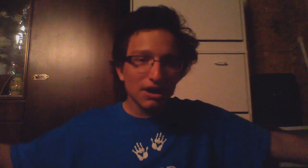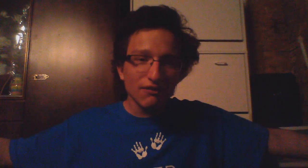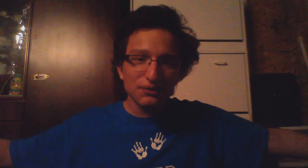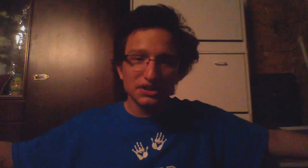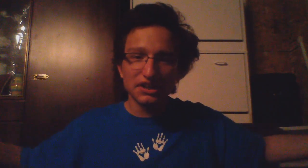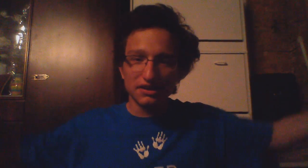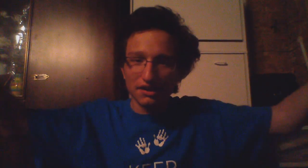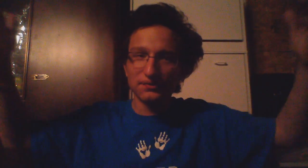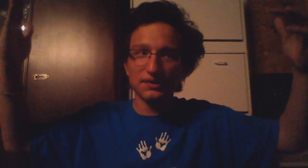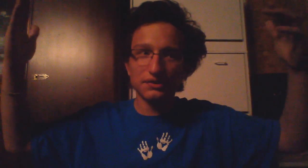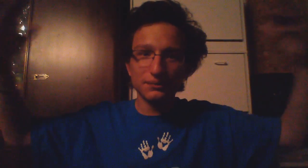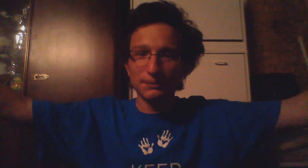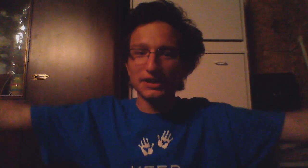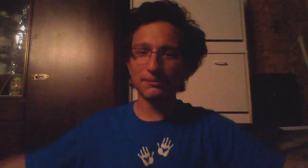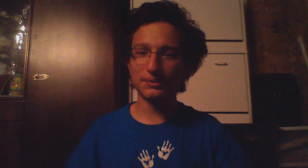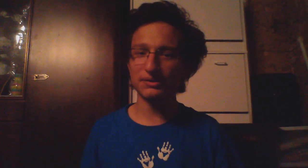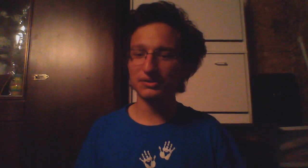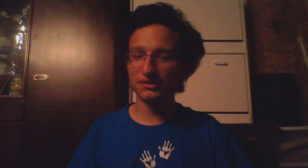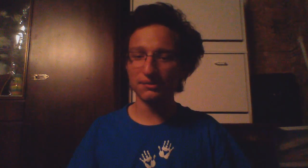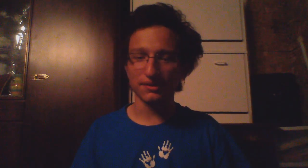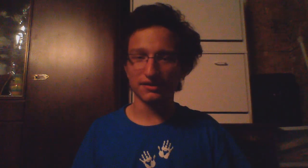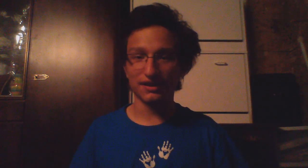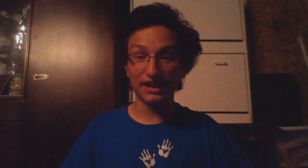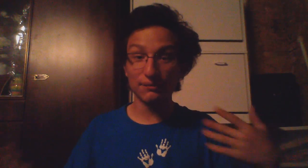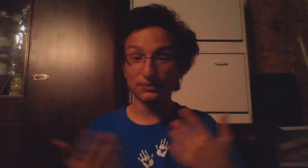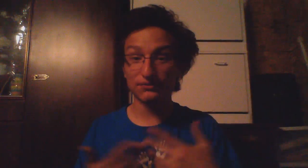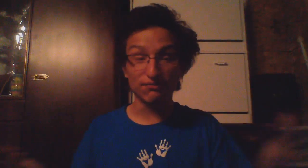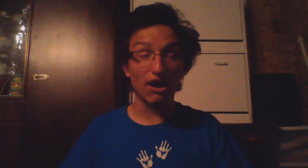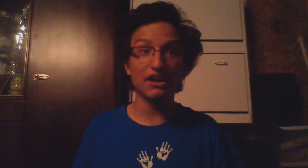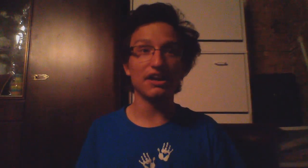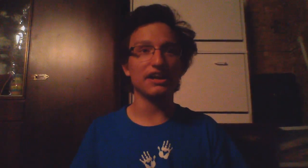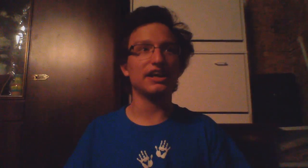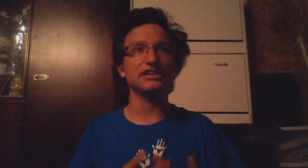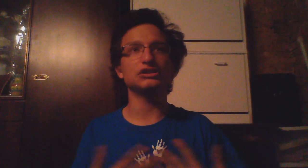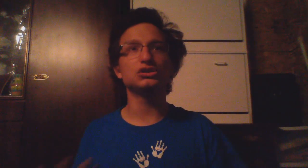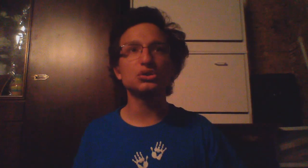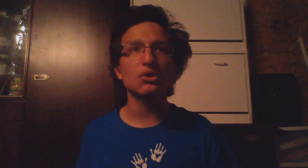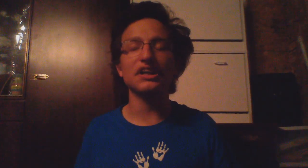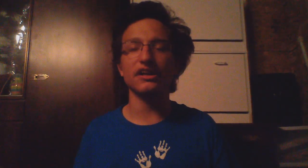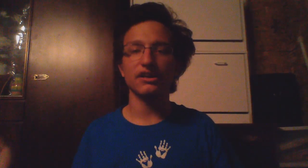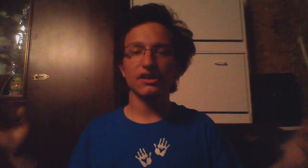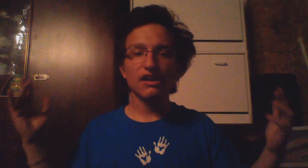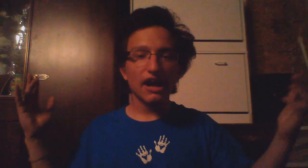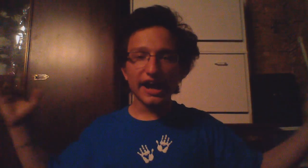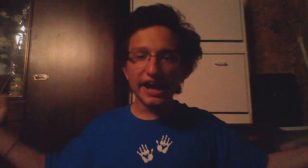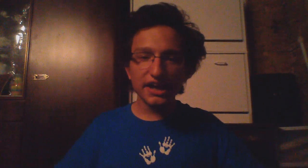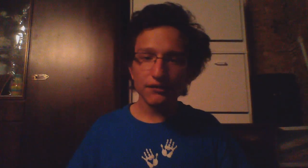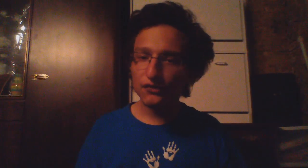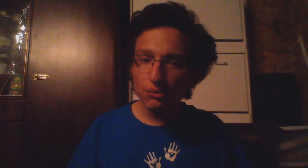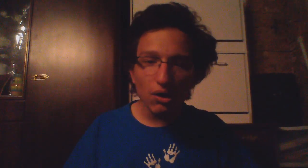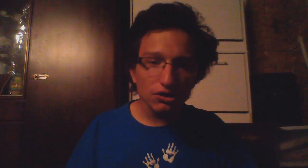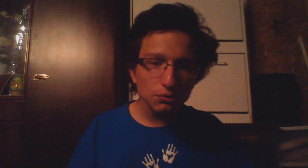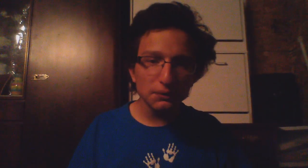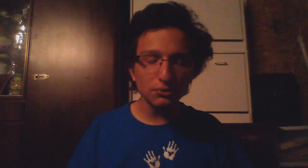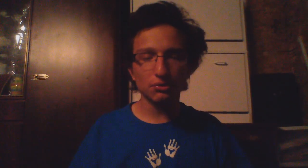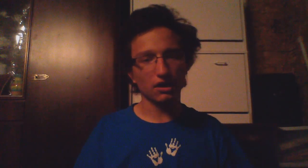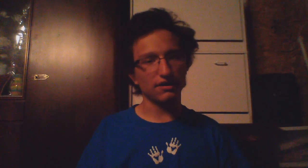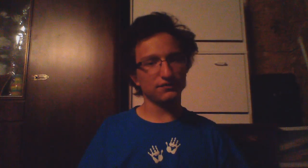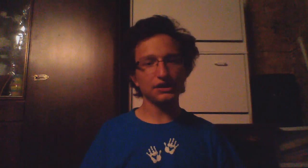confident enough to be willing to do this and it was fun and I enjoyed it and if you want to build your confidence